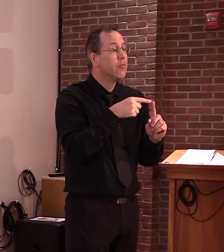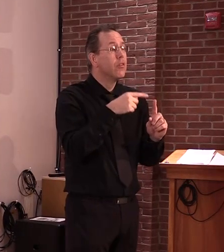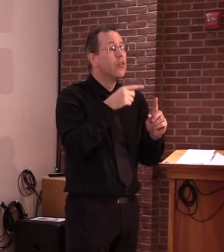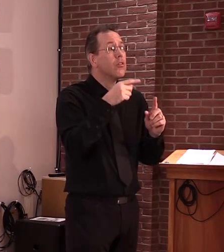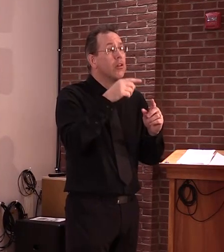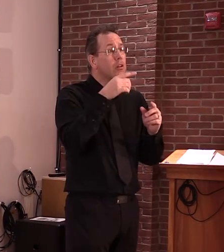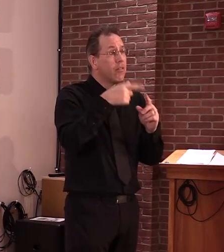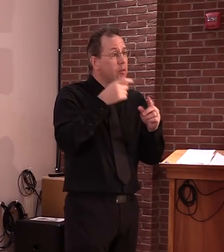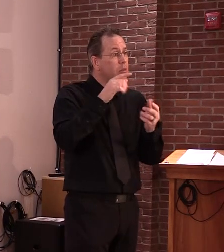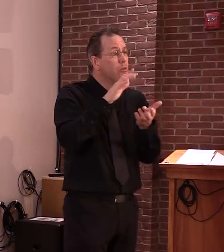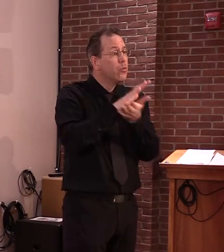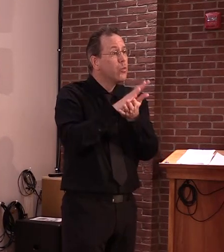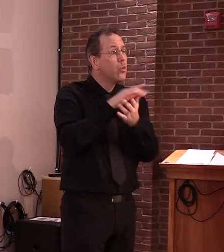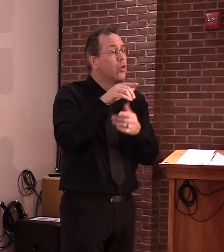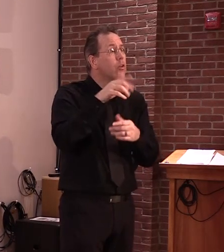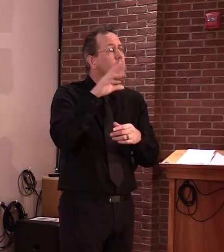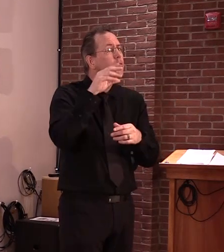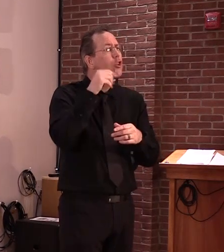VPI.